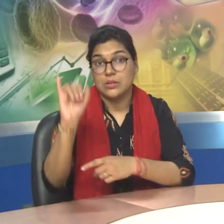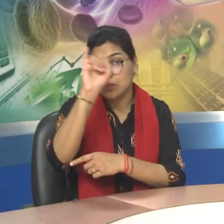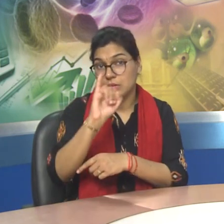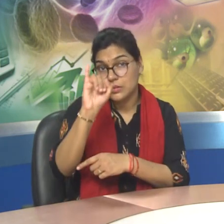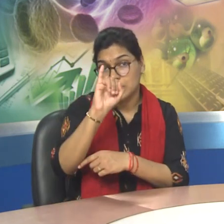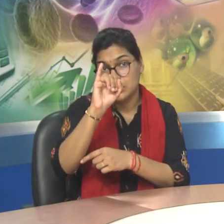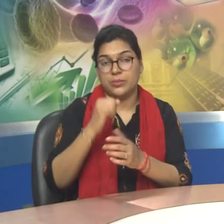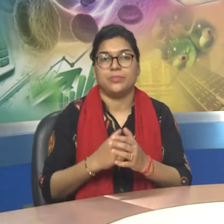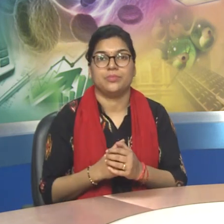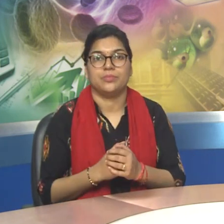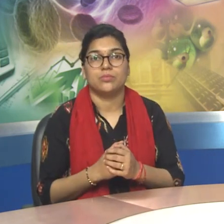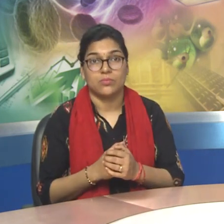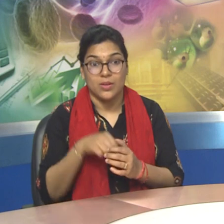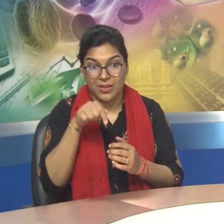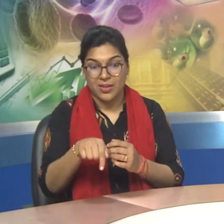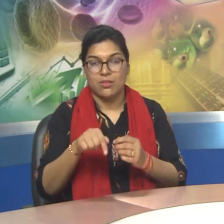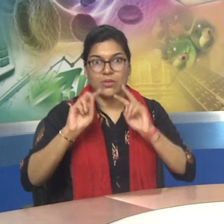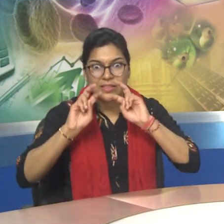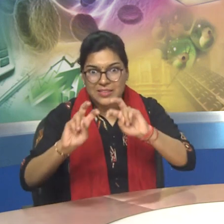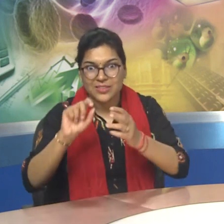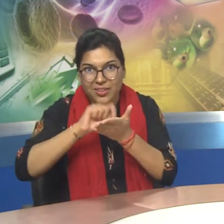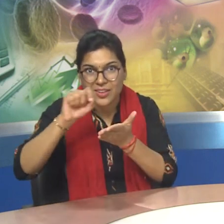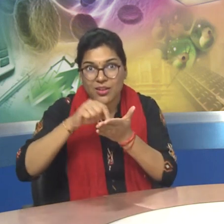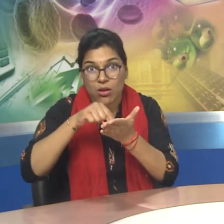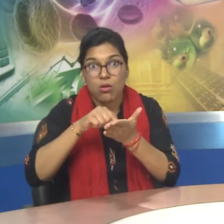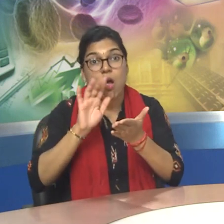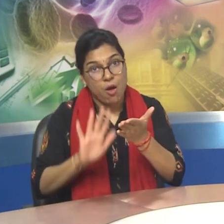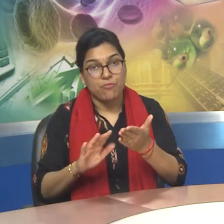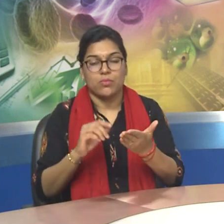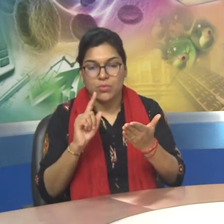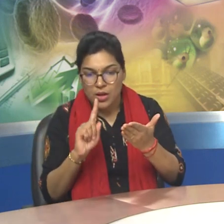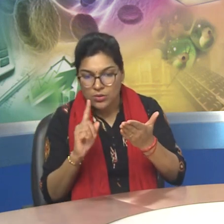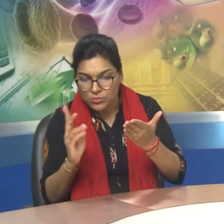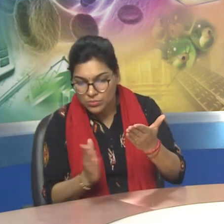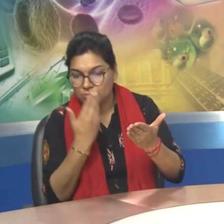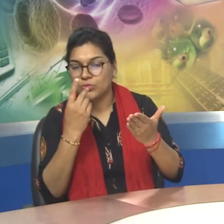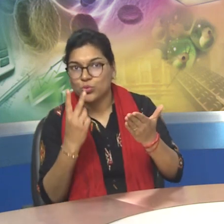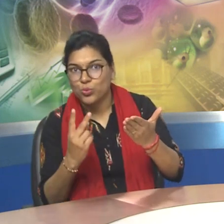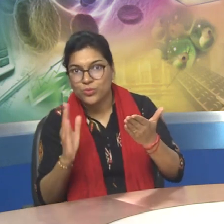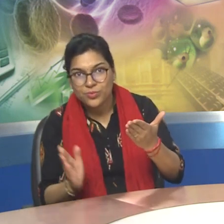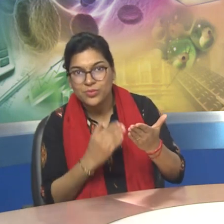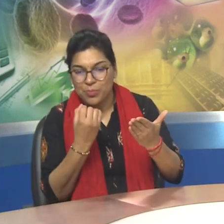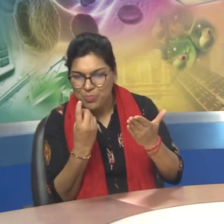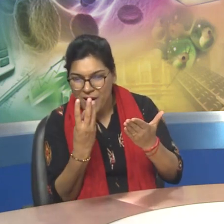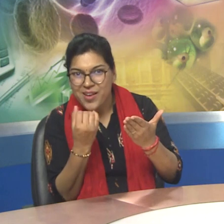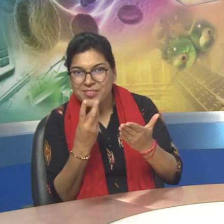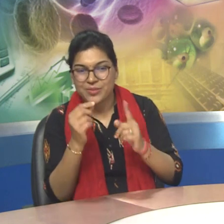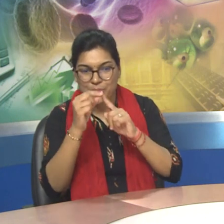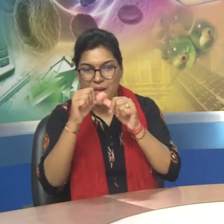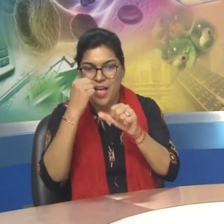Point 6. Issues are consecutively numbered and